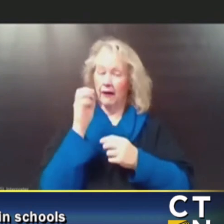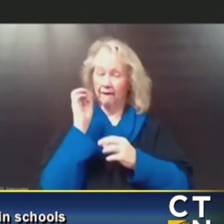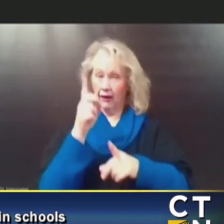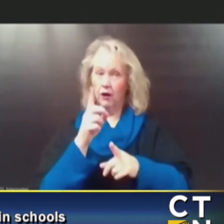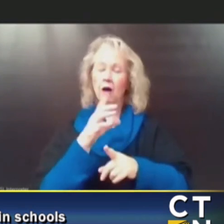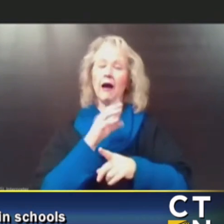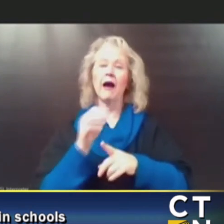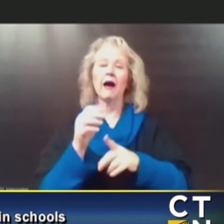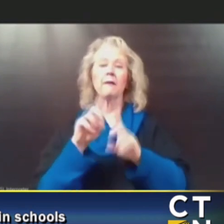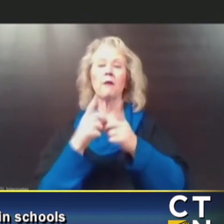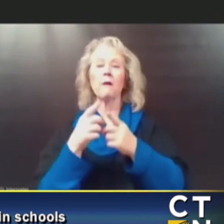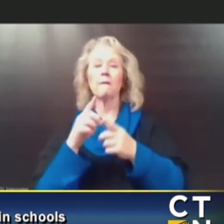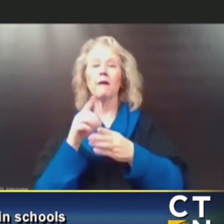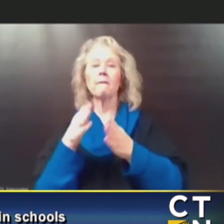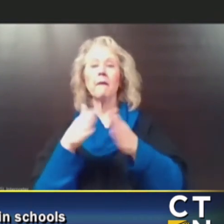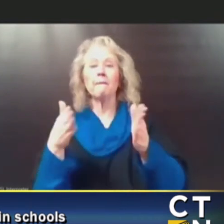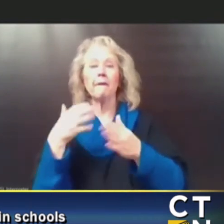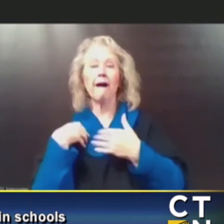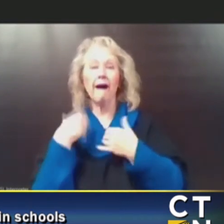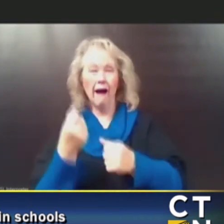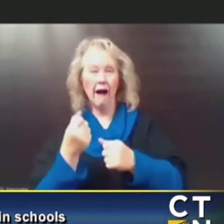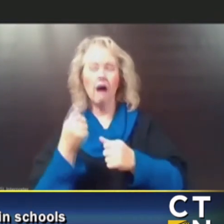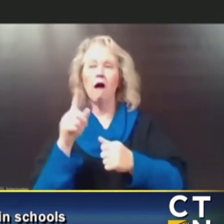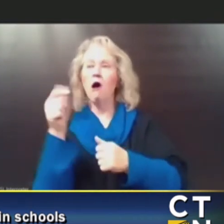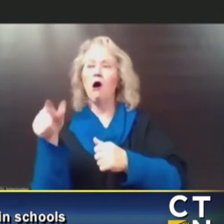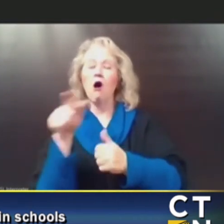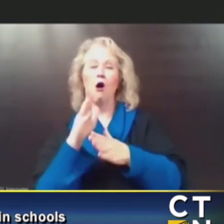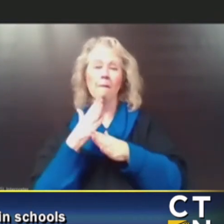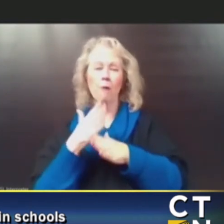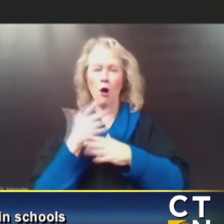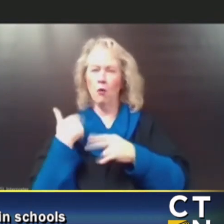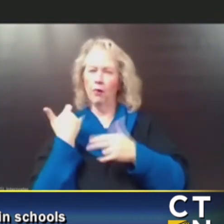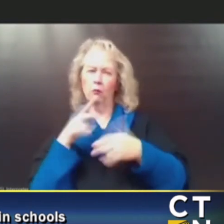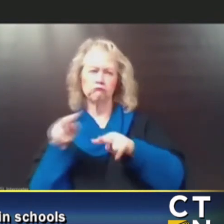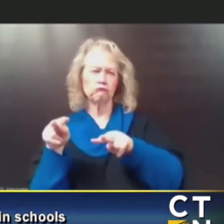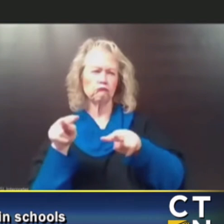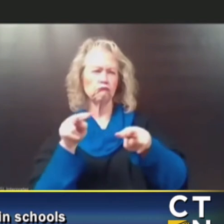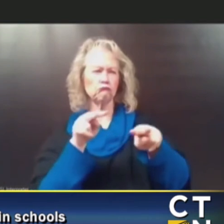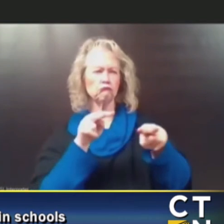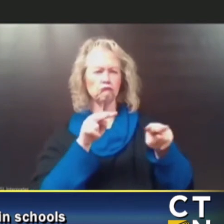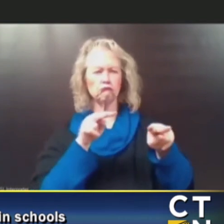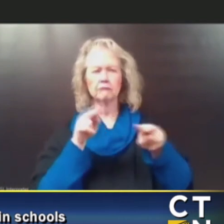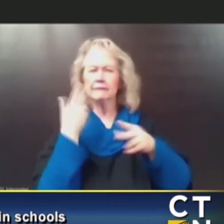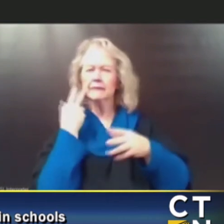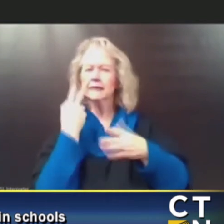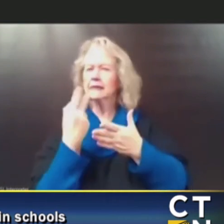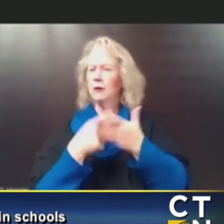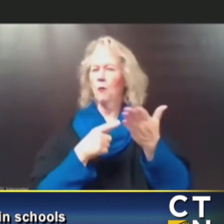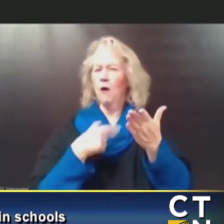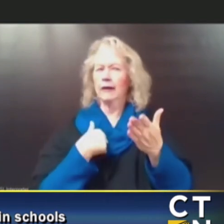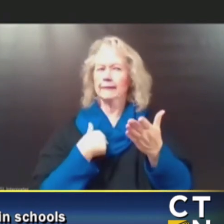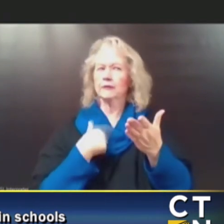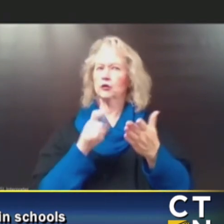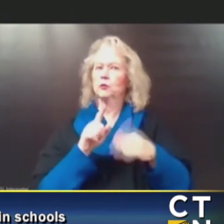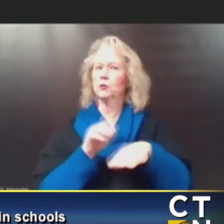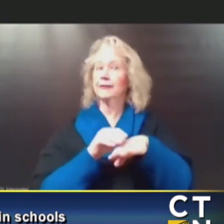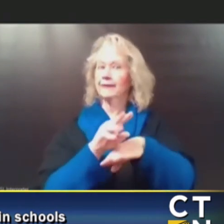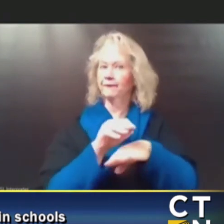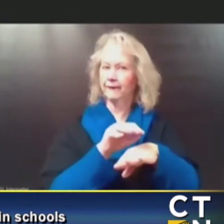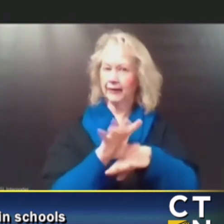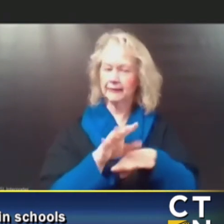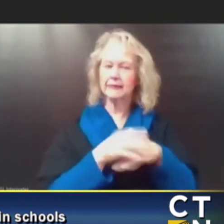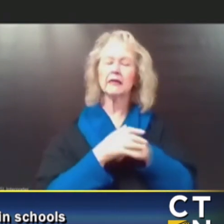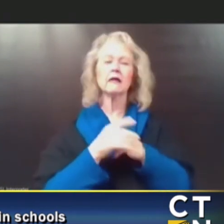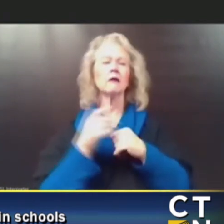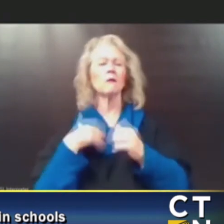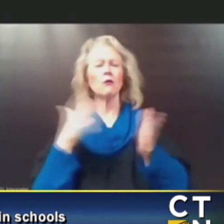partners will continue to work very hard to issue the guidance we need to reflect the changes. We encourage our school leaders and